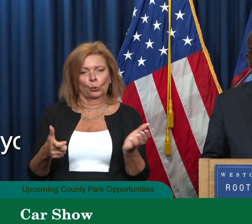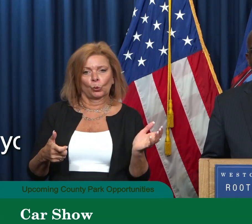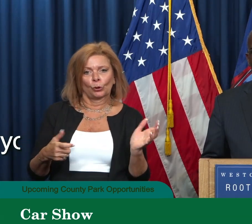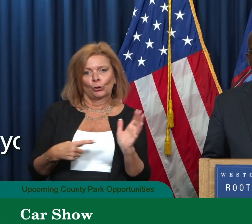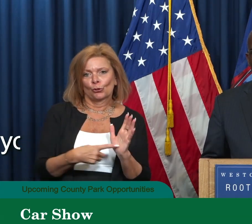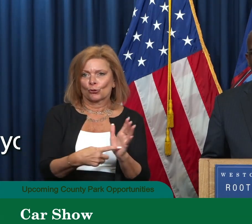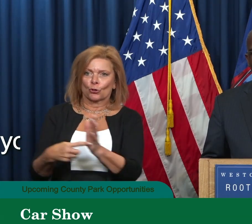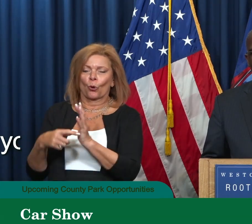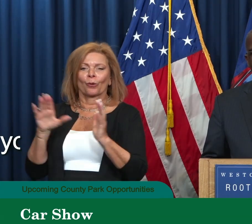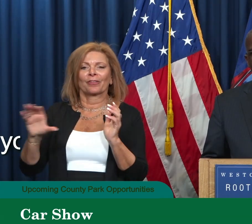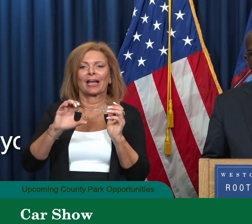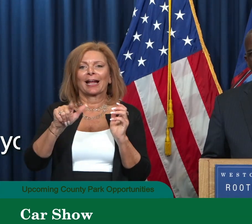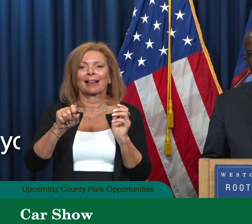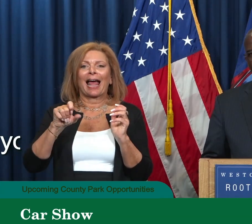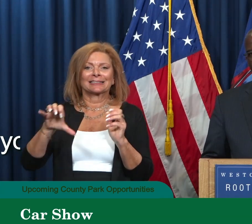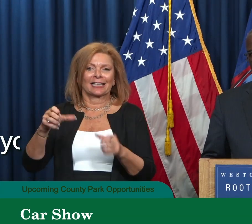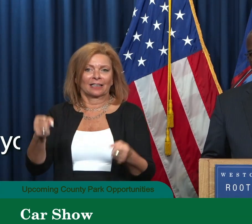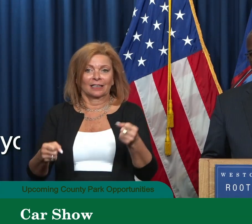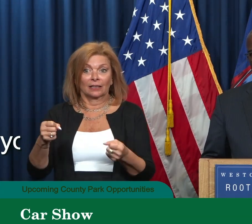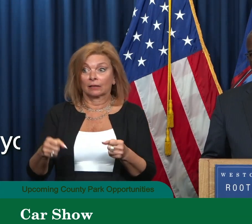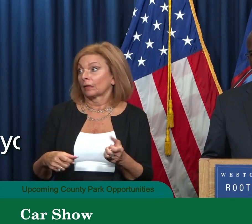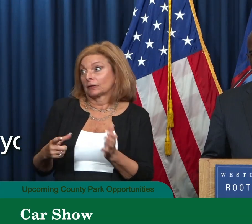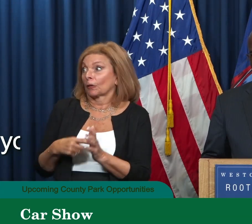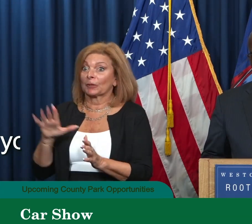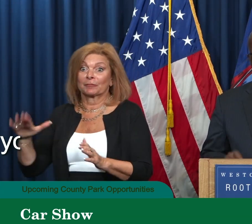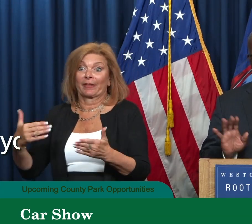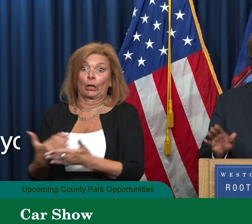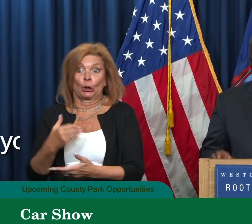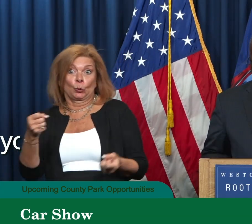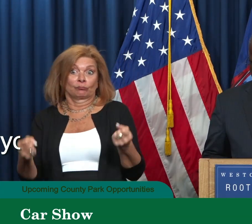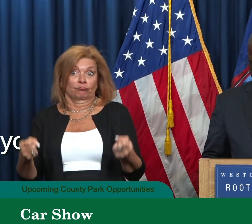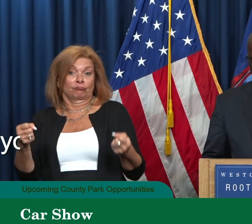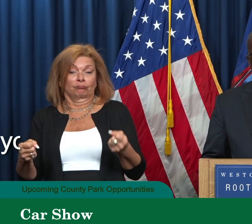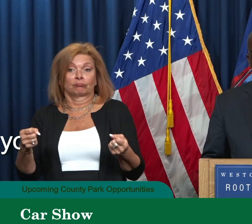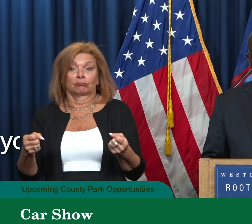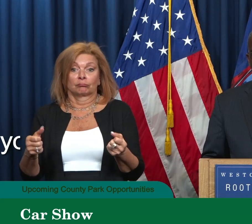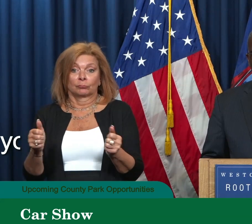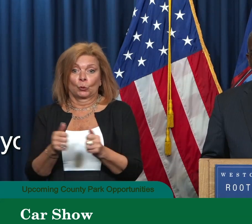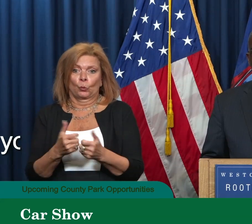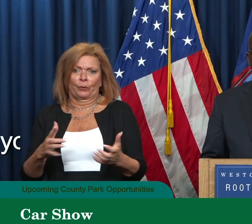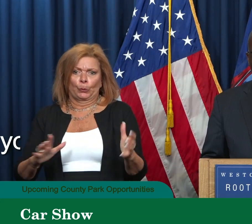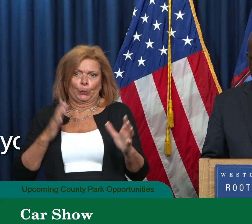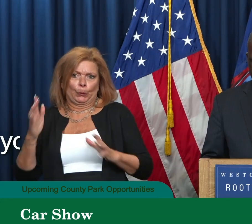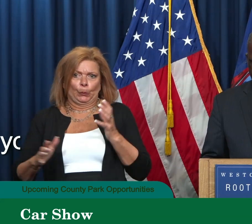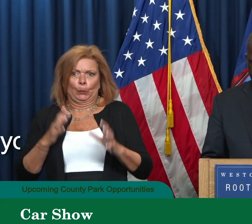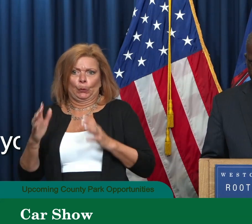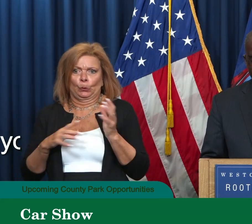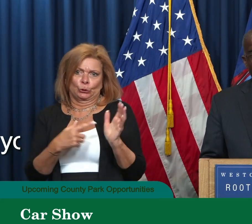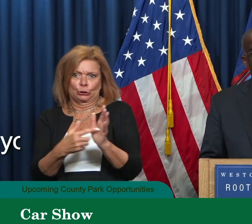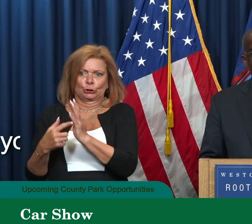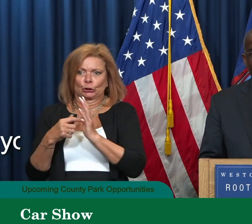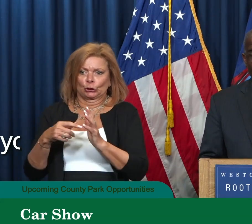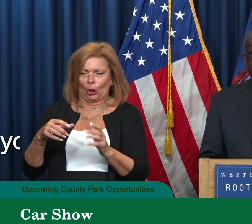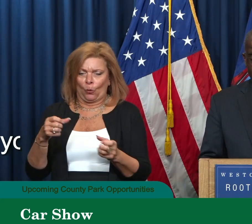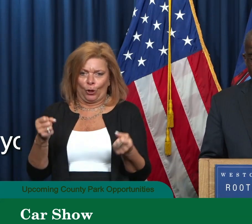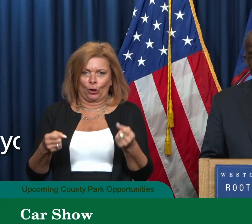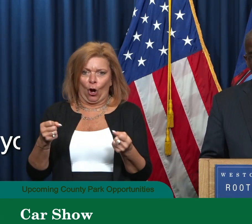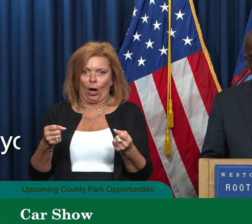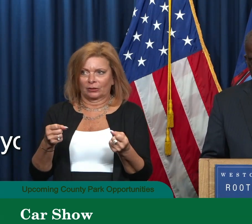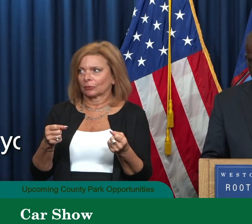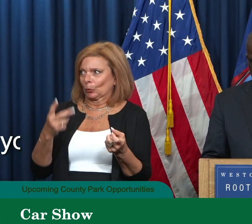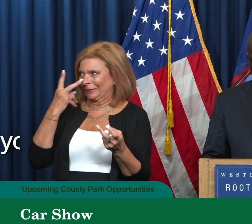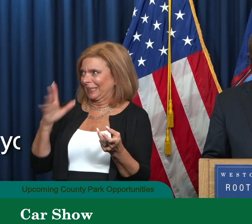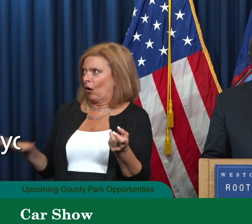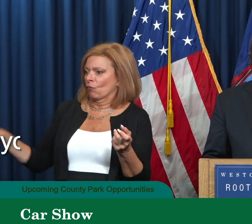classic automobiles and sometimes they're brand new automobiles with the high end show cars that they have around Westchester